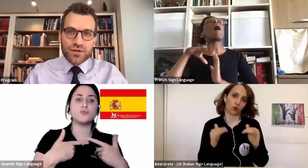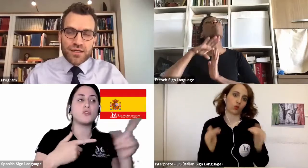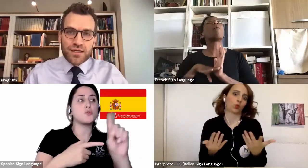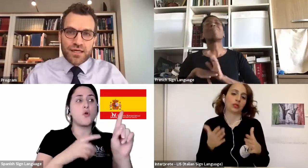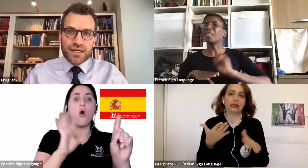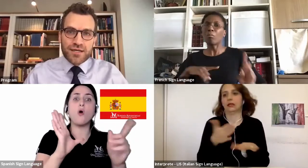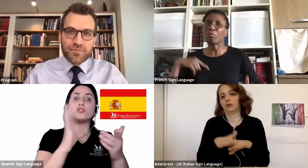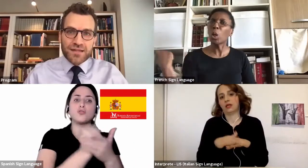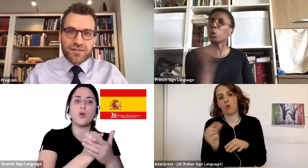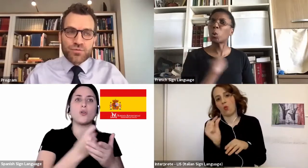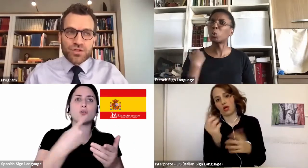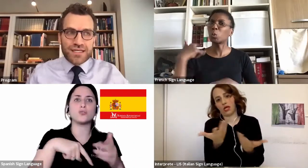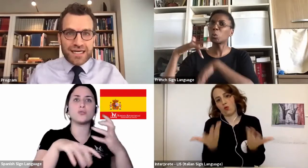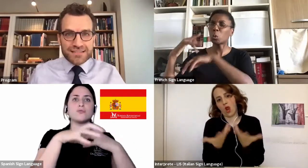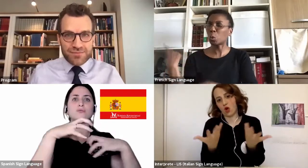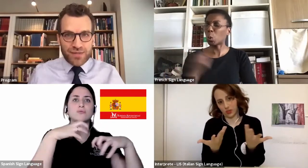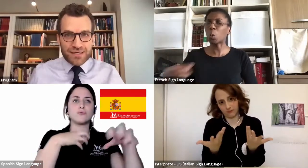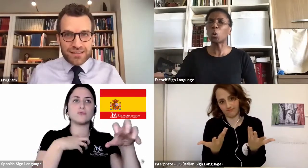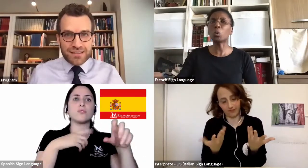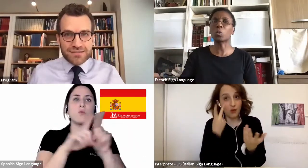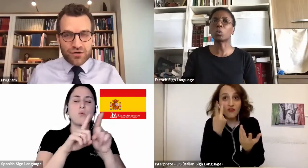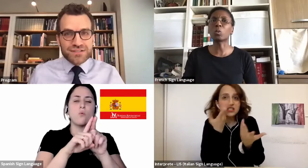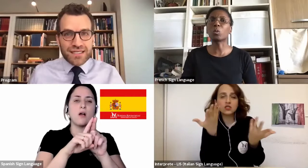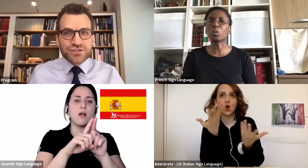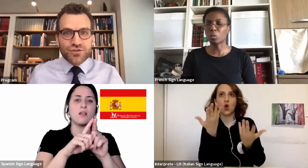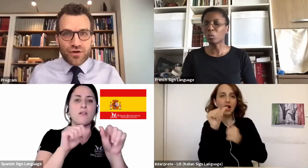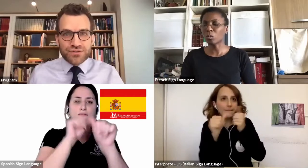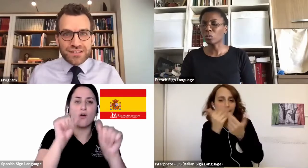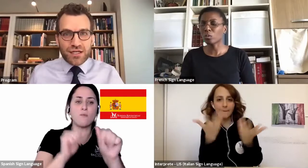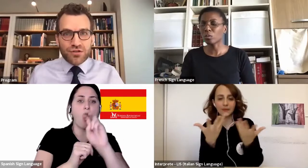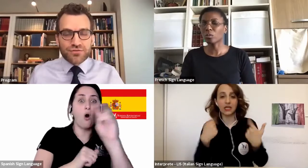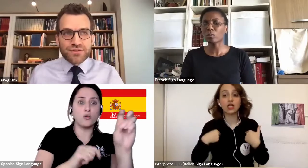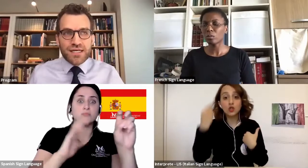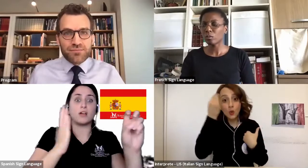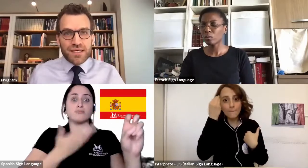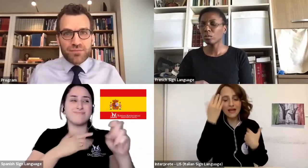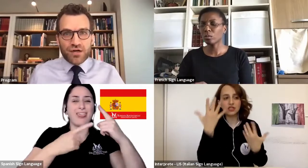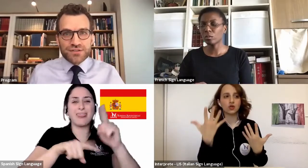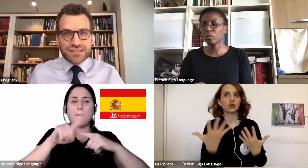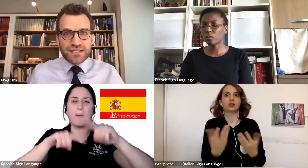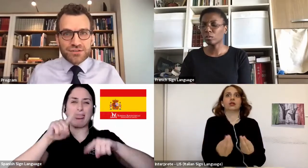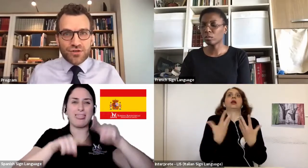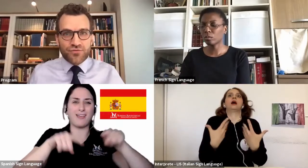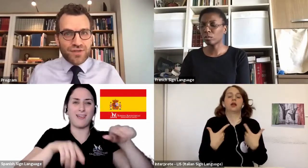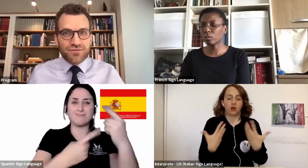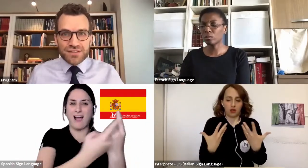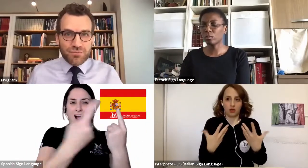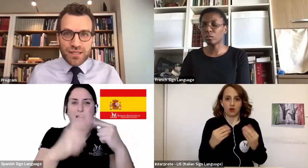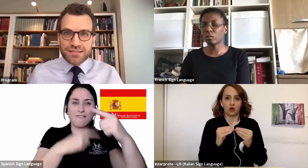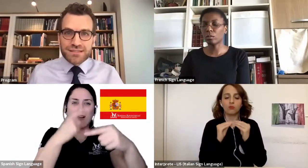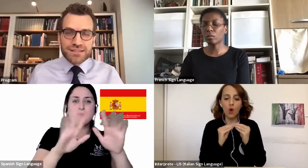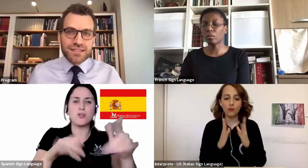another. And I think what it has impacted is our sense of ourselves, maybe our sense of